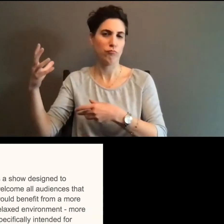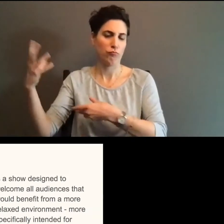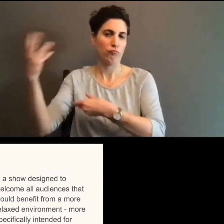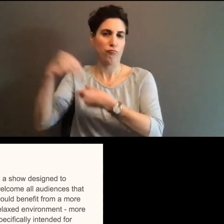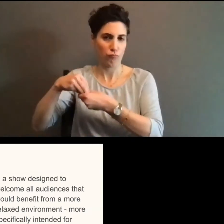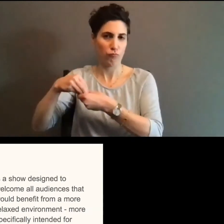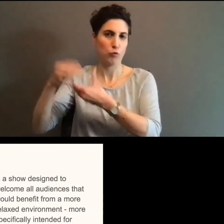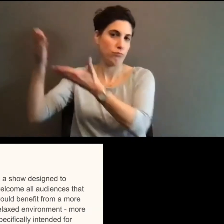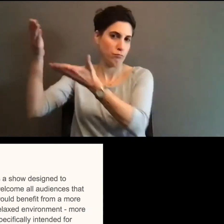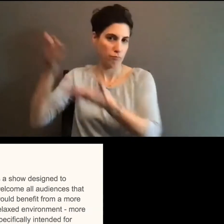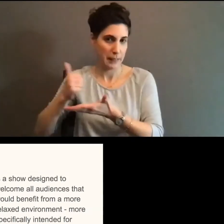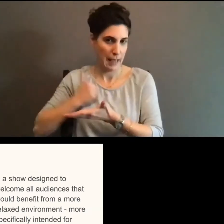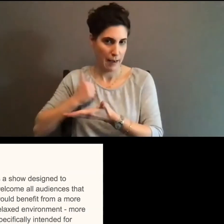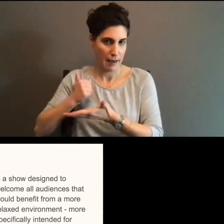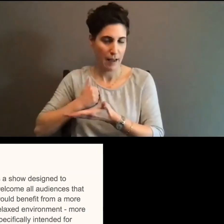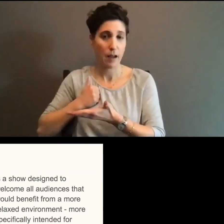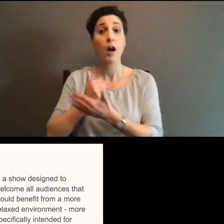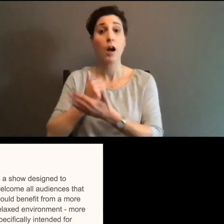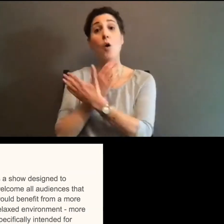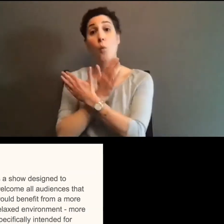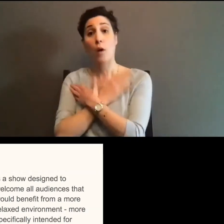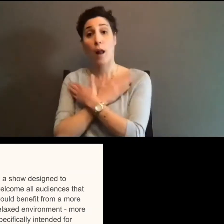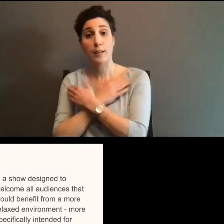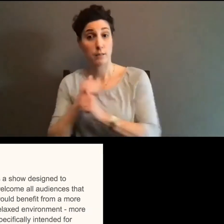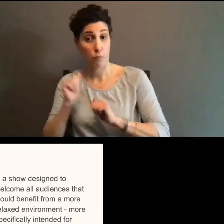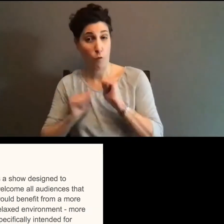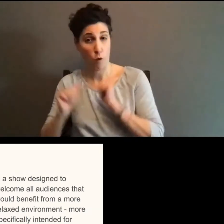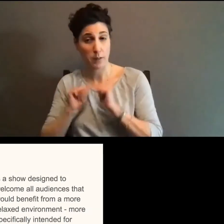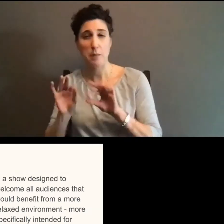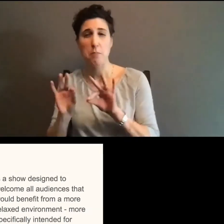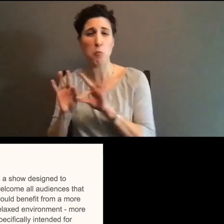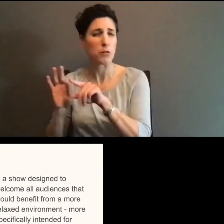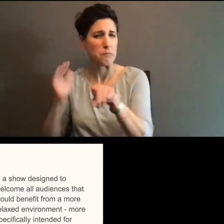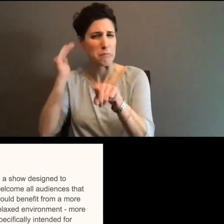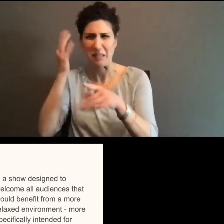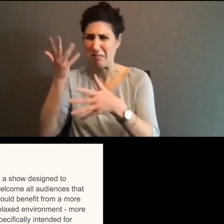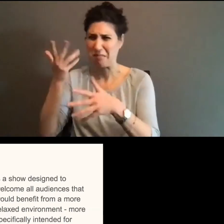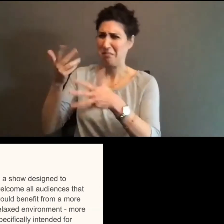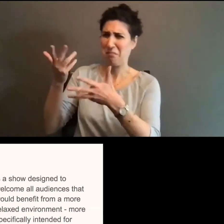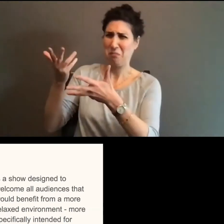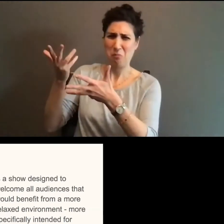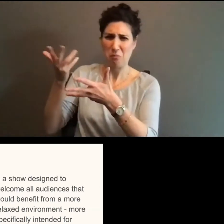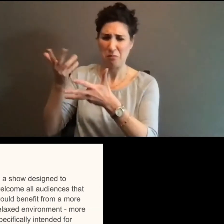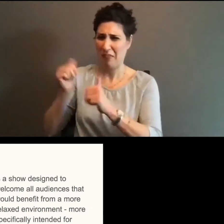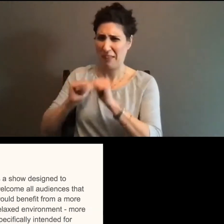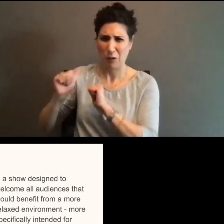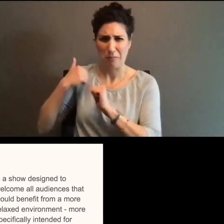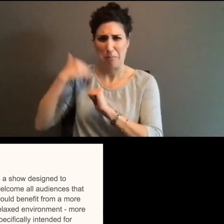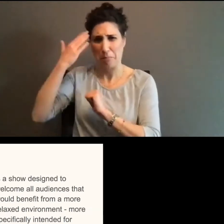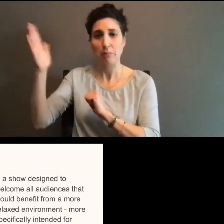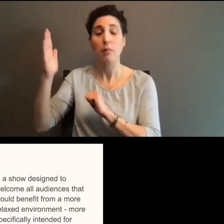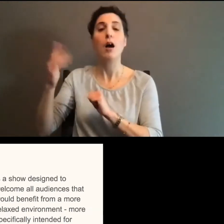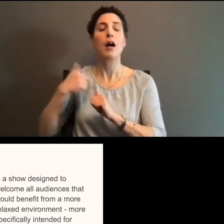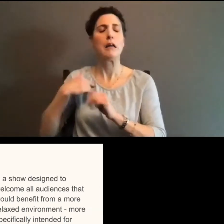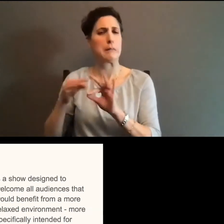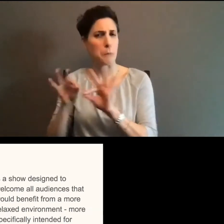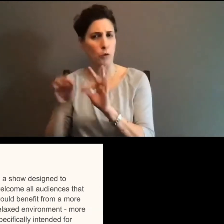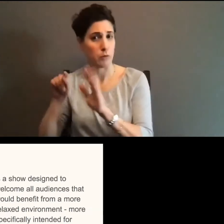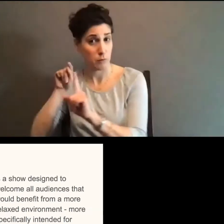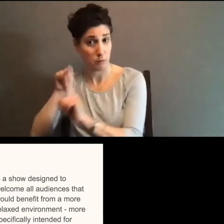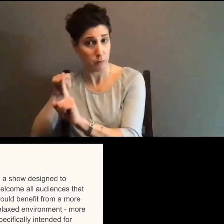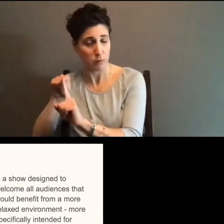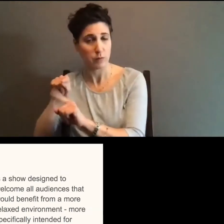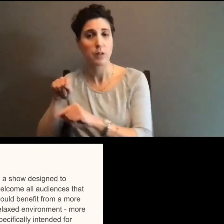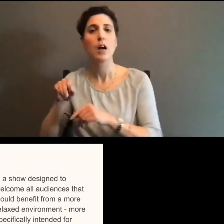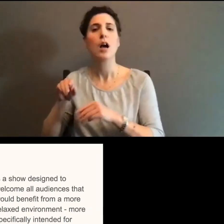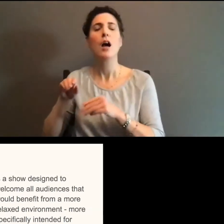Um, and relaxed performance, the main thing to take away from it. if you're not involved in theater is it involves a great deal